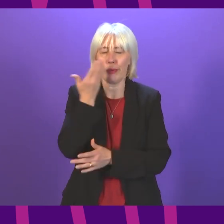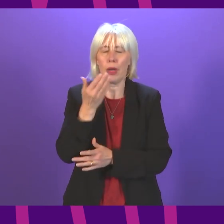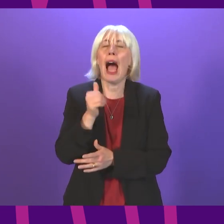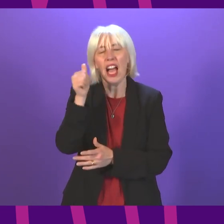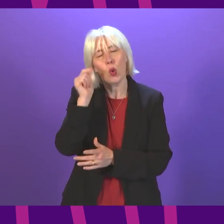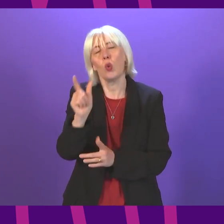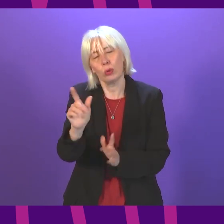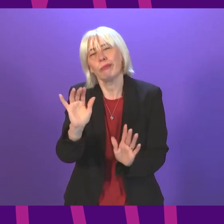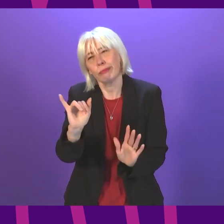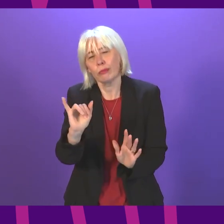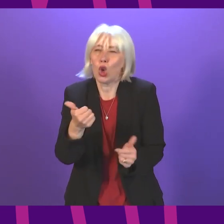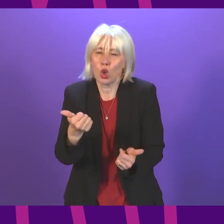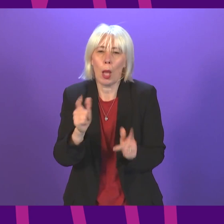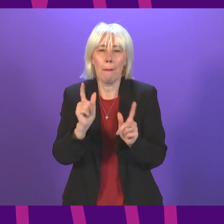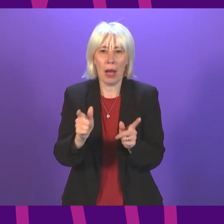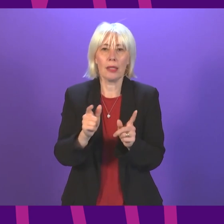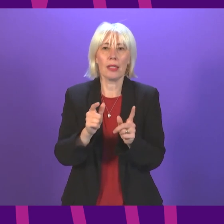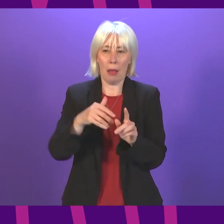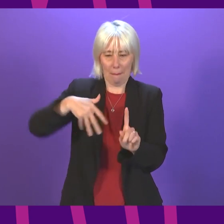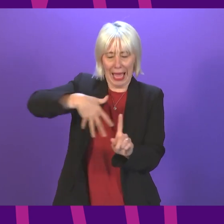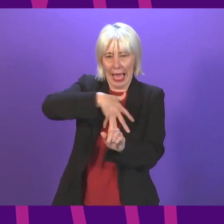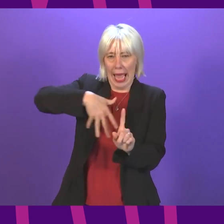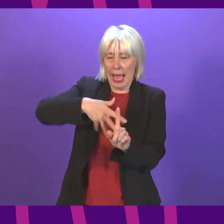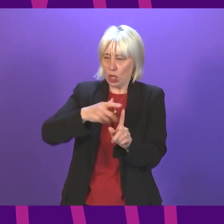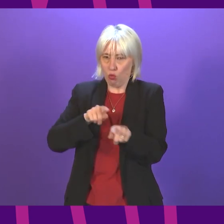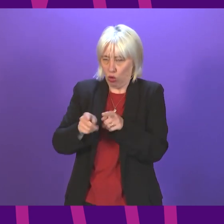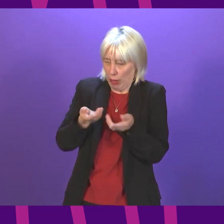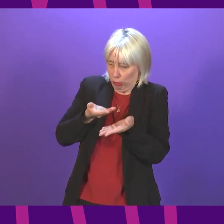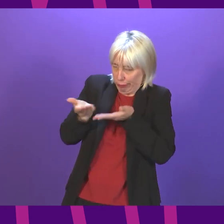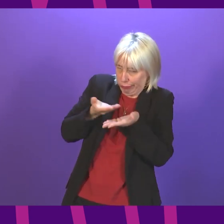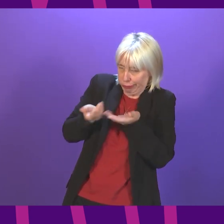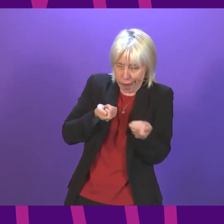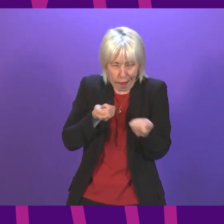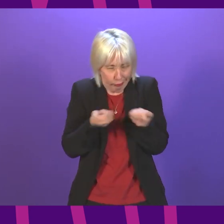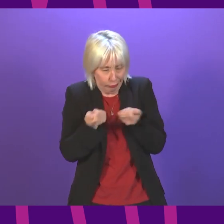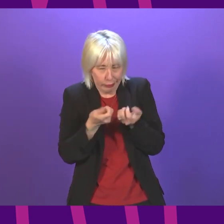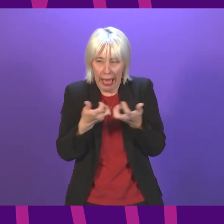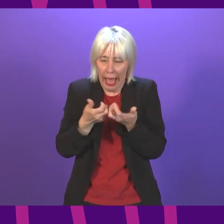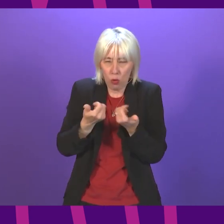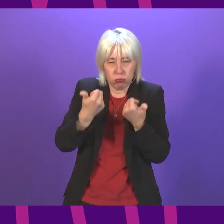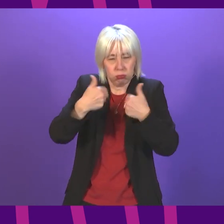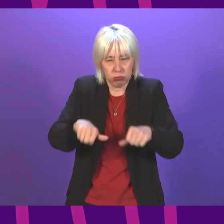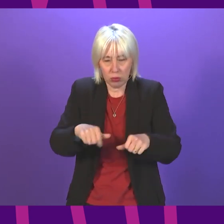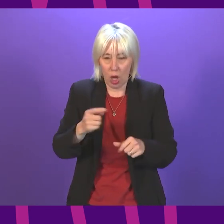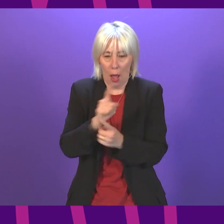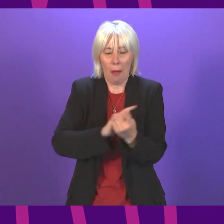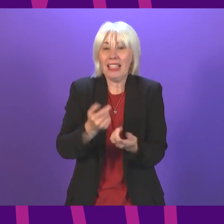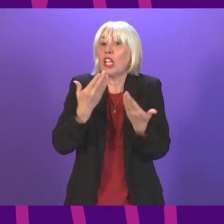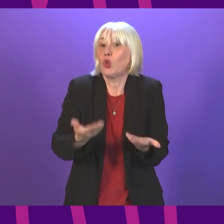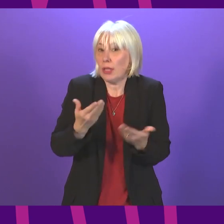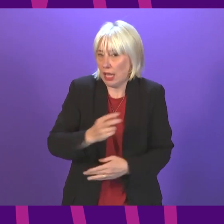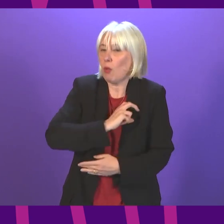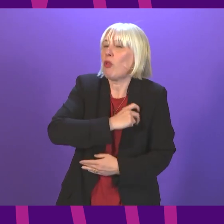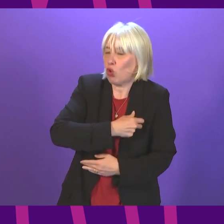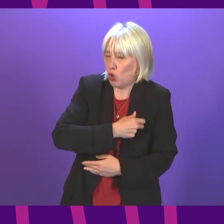behind the rhetoric, there are moves behind the scenes to try and resolve some of these disputes. There is a meeting taking place today with One Trade Union and